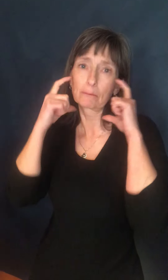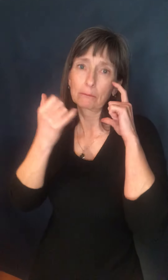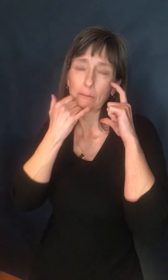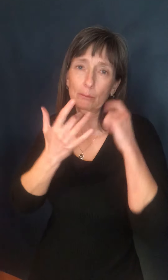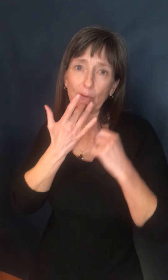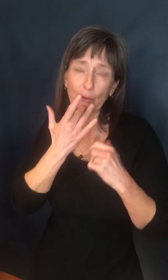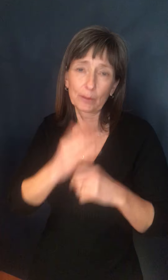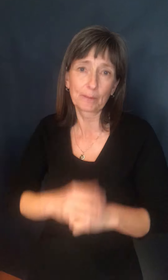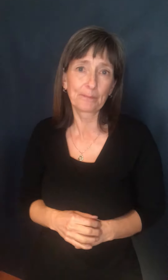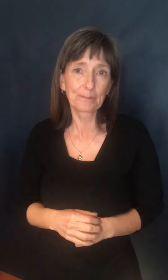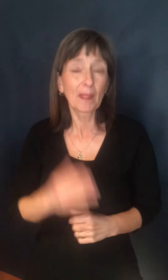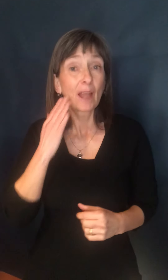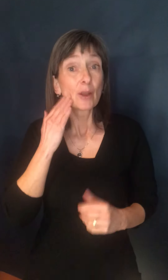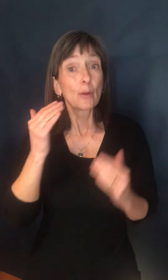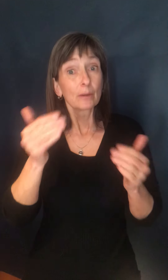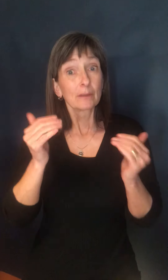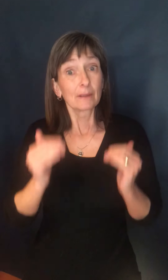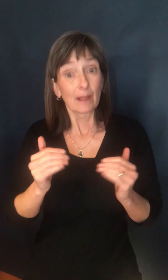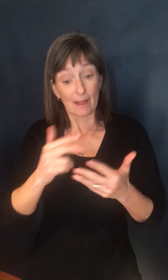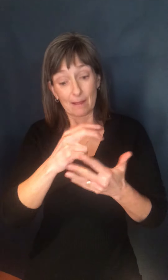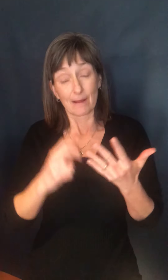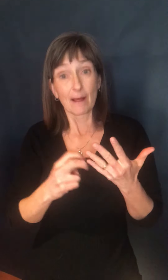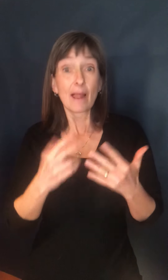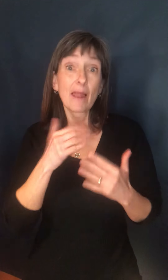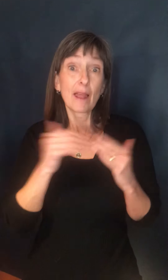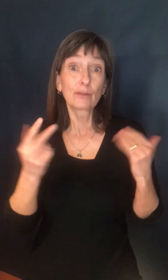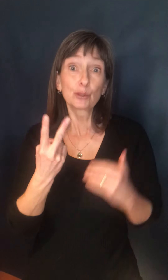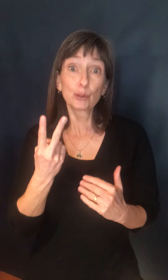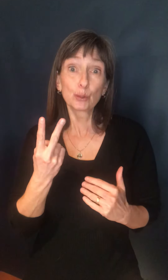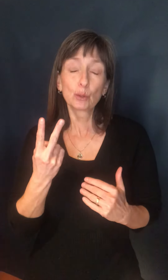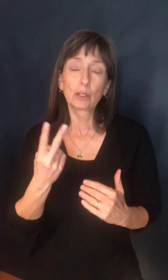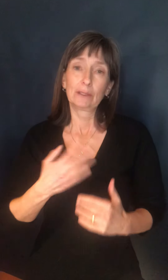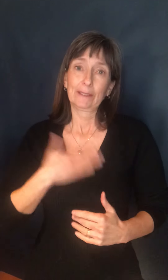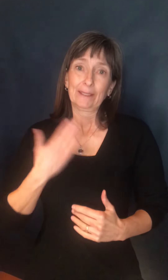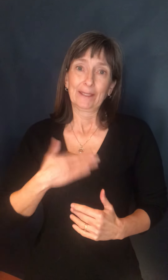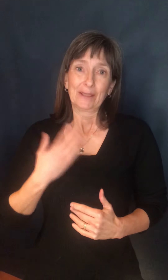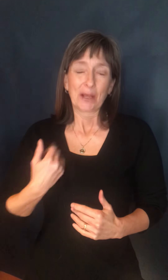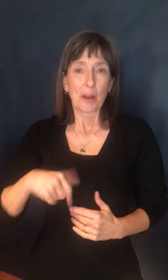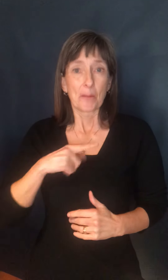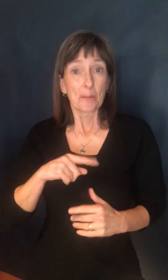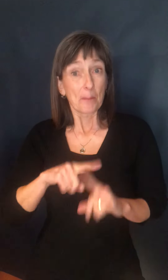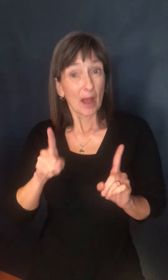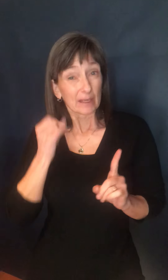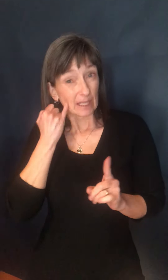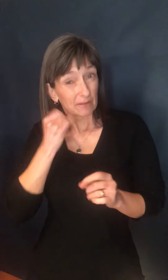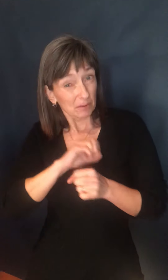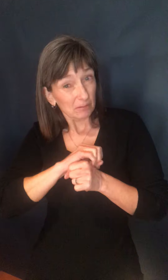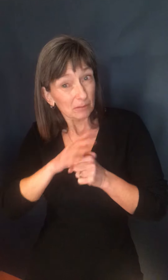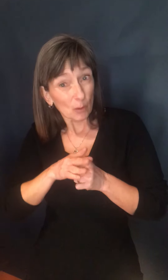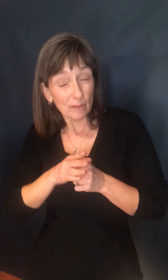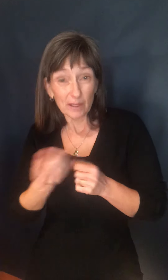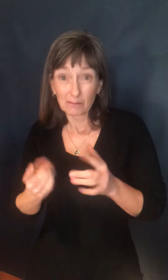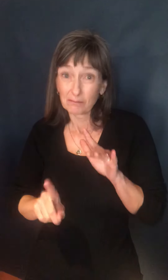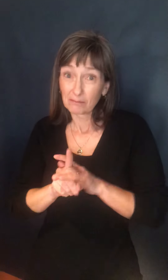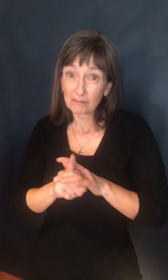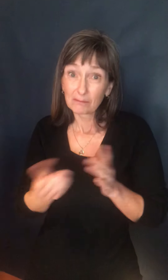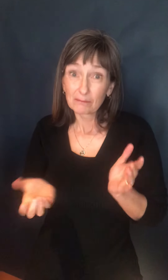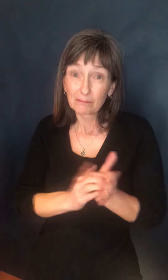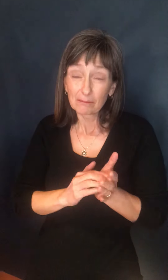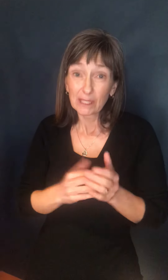And if the virus is once again to be introduced into our province and begins to circulate widely, we will likely need to lock down again.